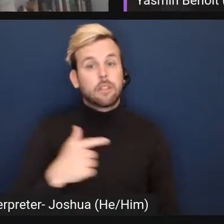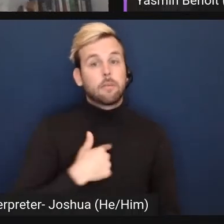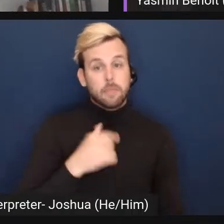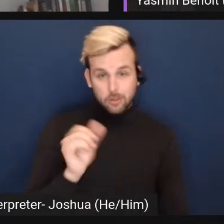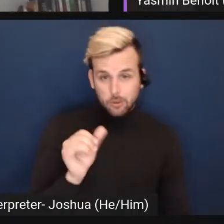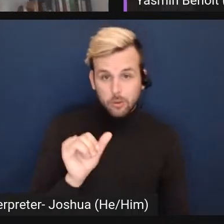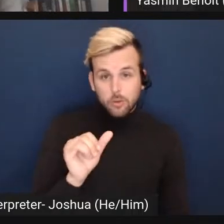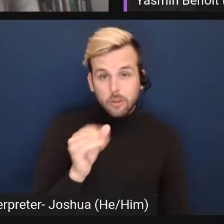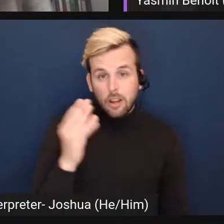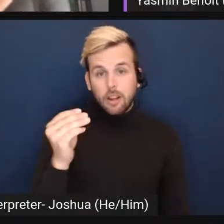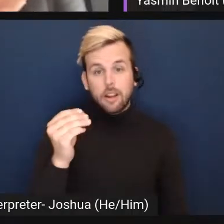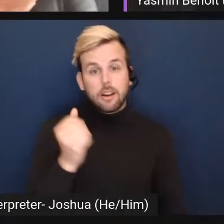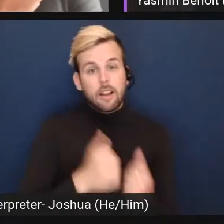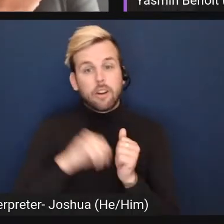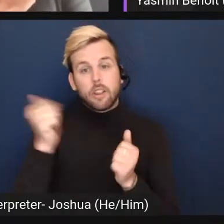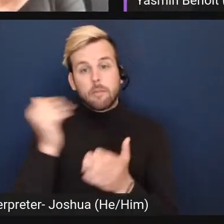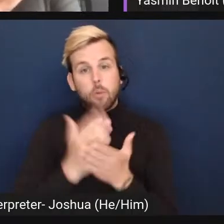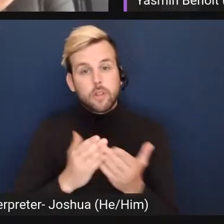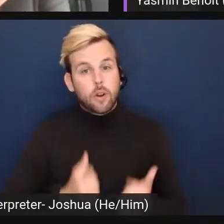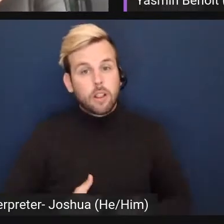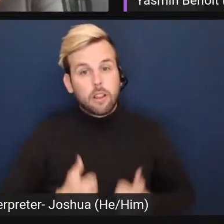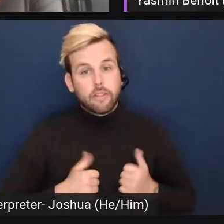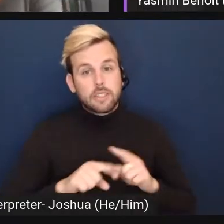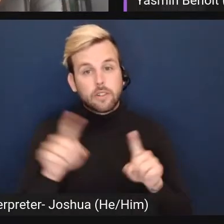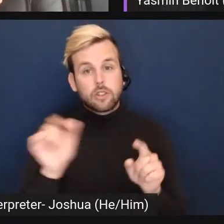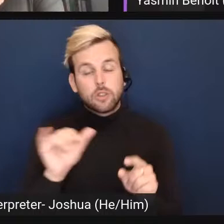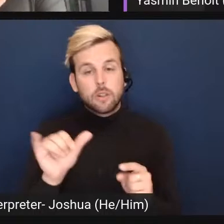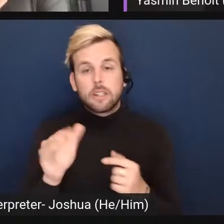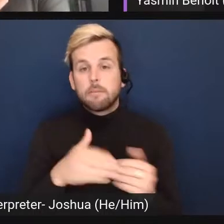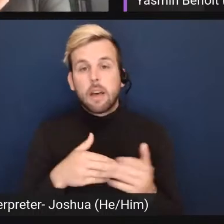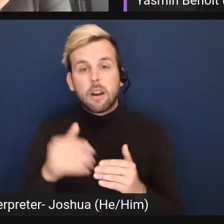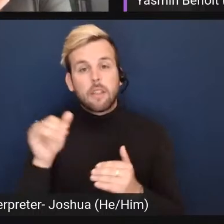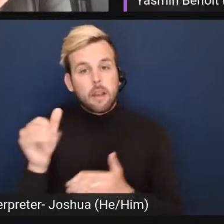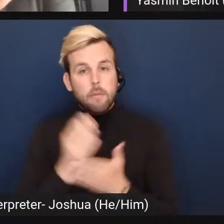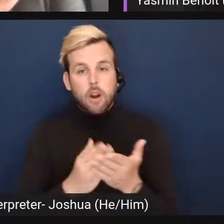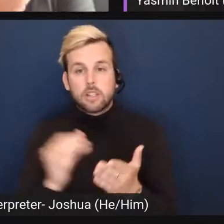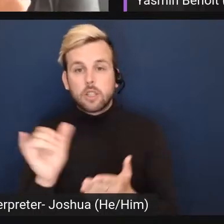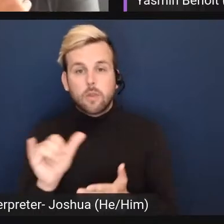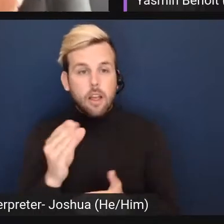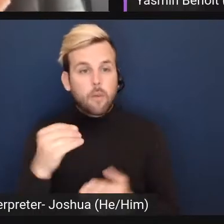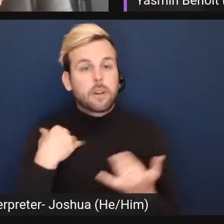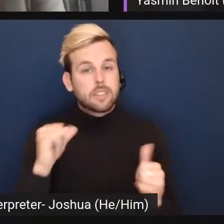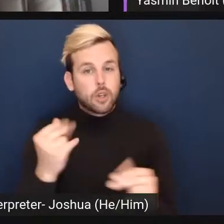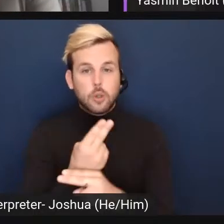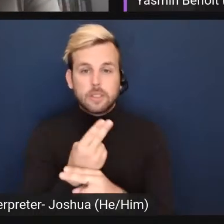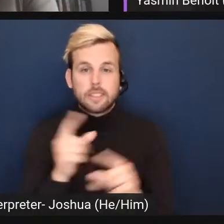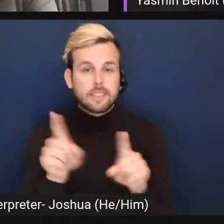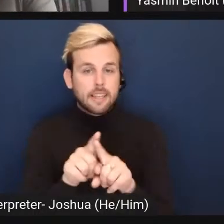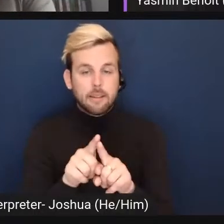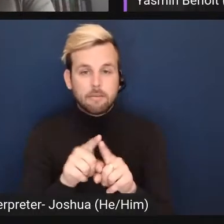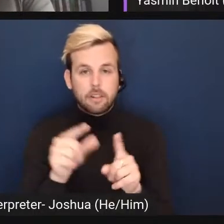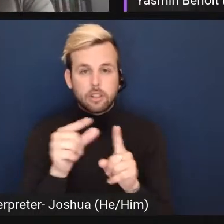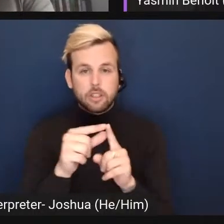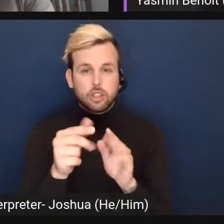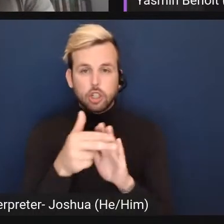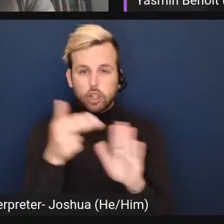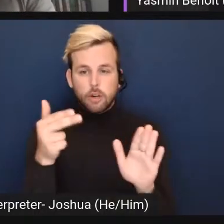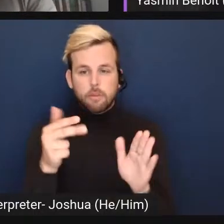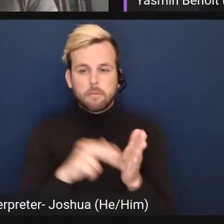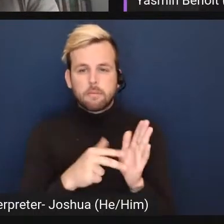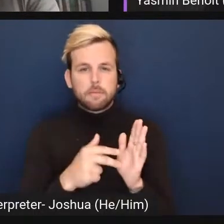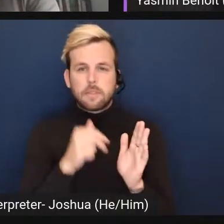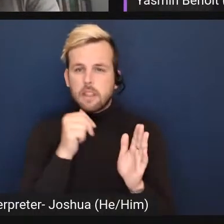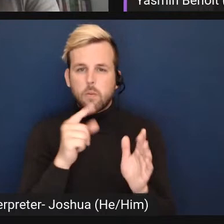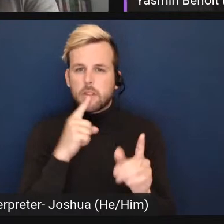And every other aspect of our lives is different too. So it doesn't really matter that that part is as well. And we're still using the same terminology that doesn't negatively